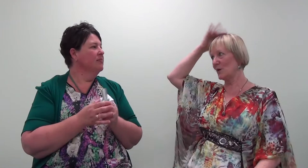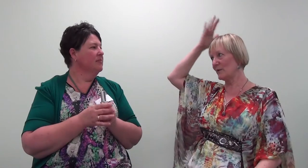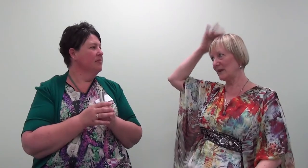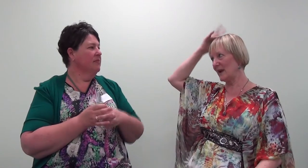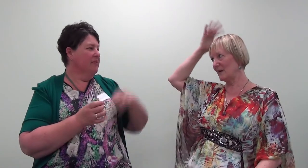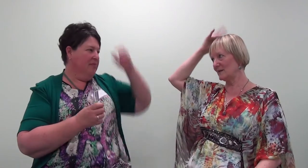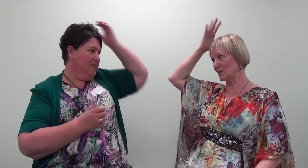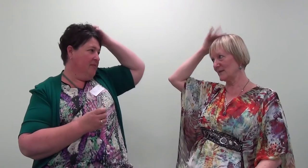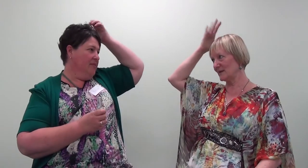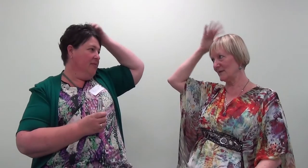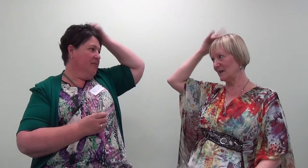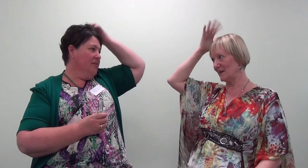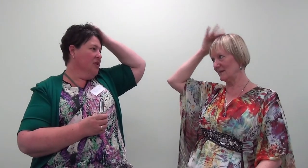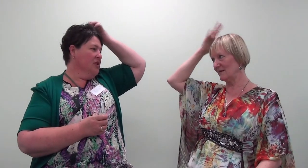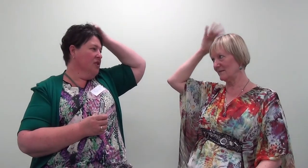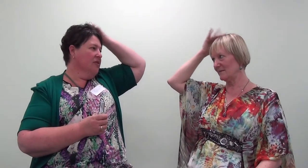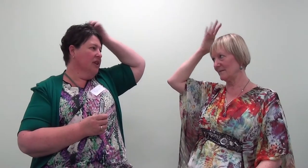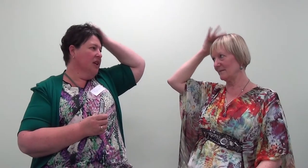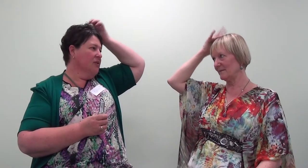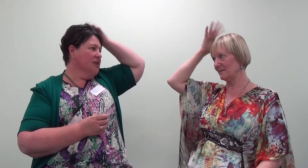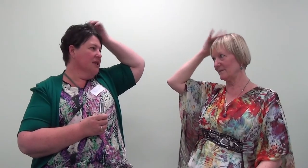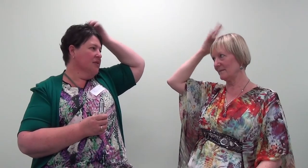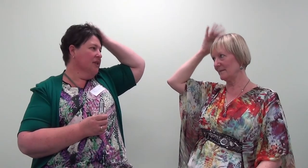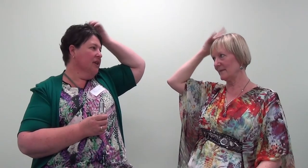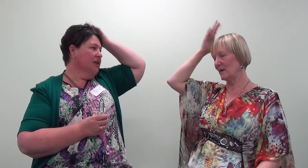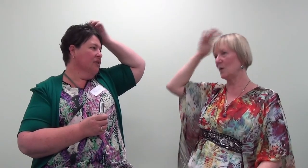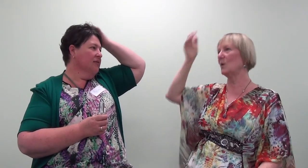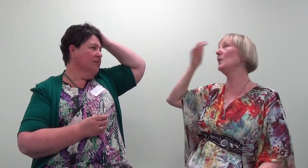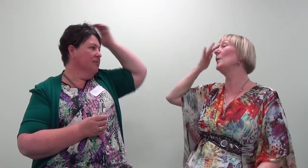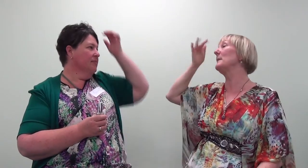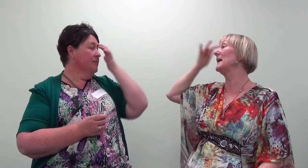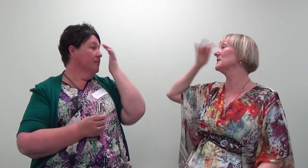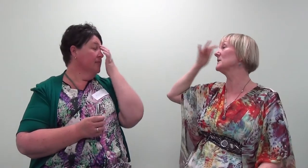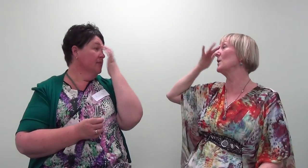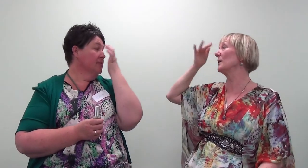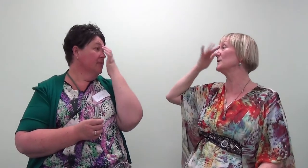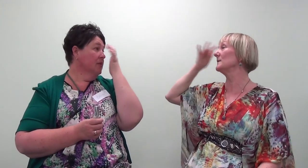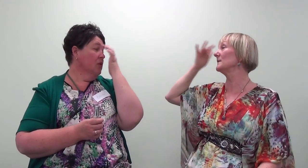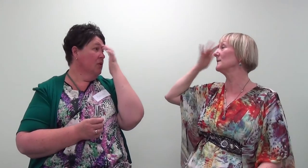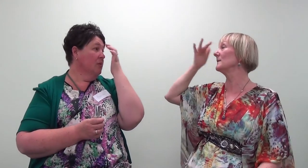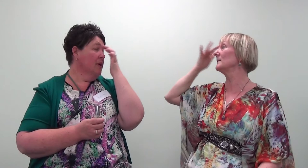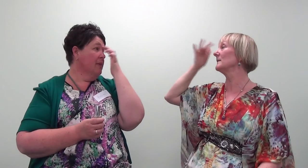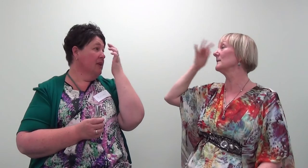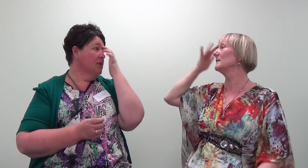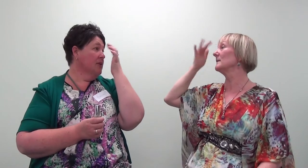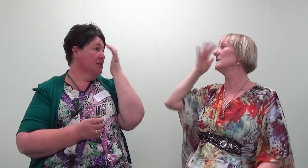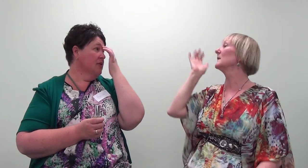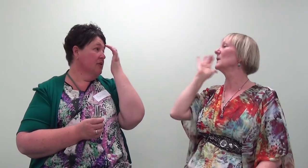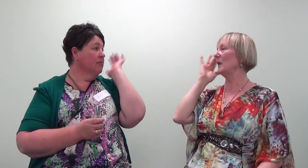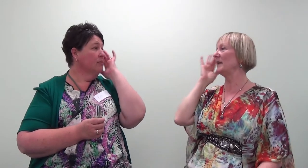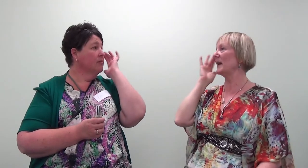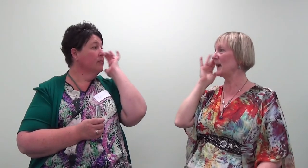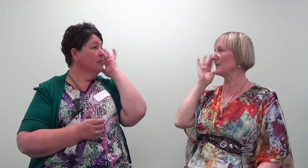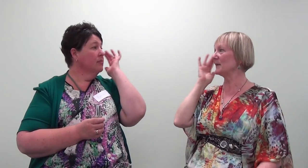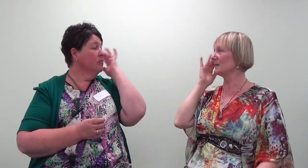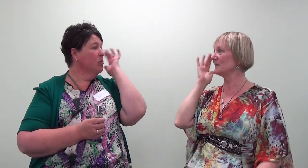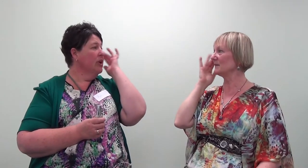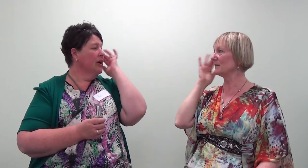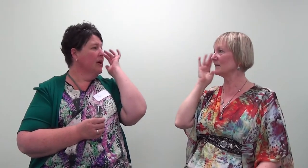dissolving that nauseous feeling, dissolving that nauseous feeling, all the way back to its origin, all the way back to its origin, when that happened, when that